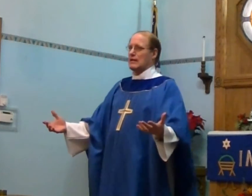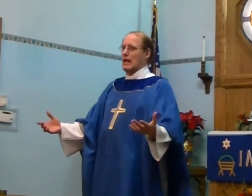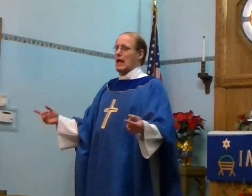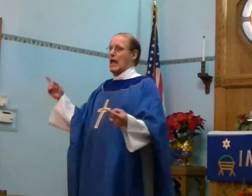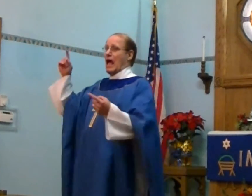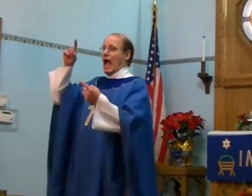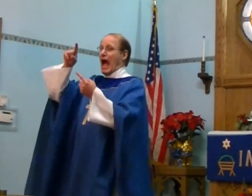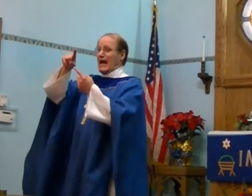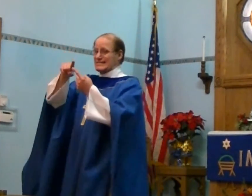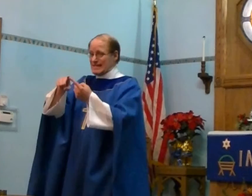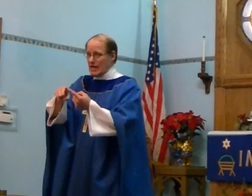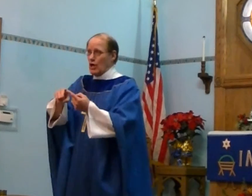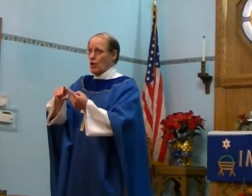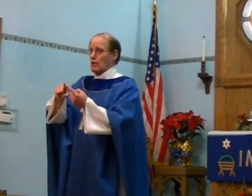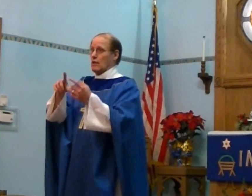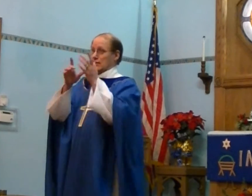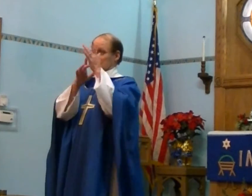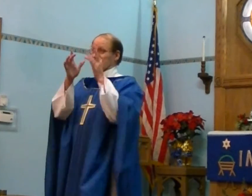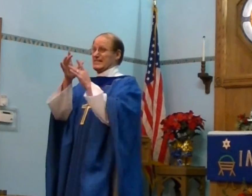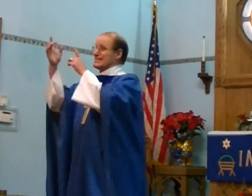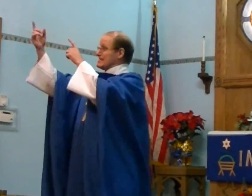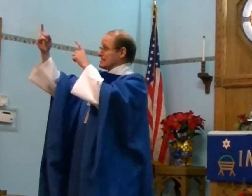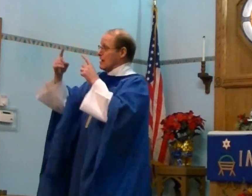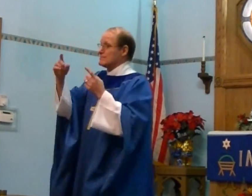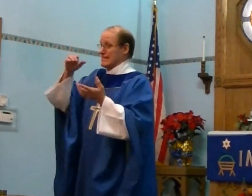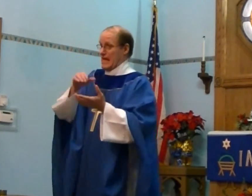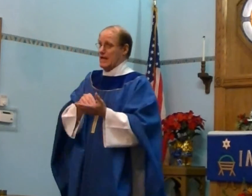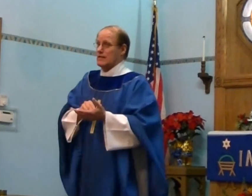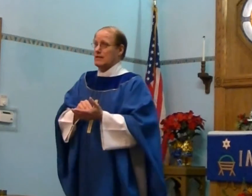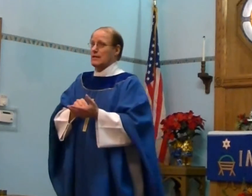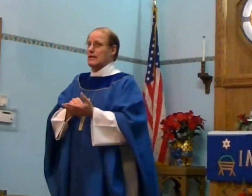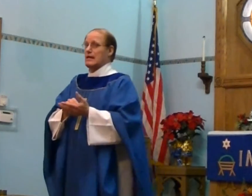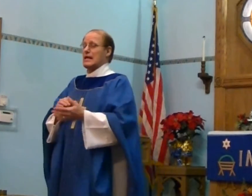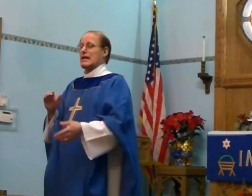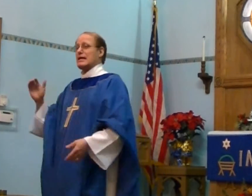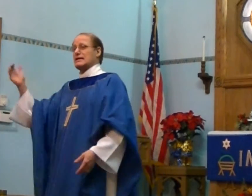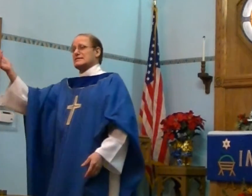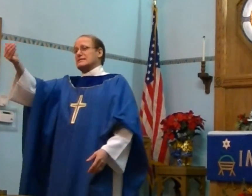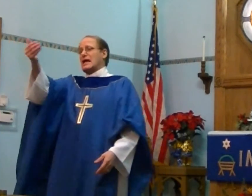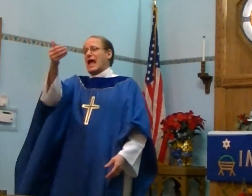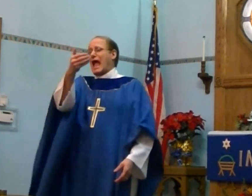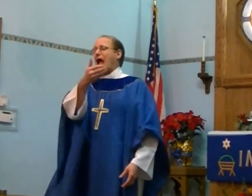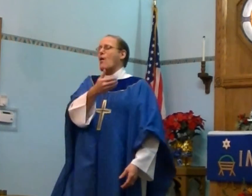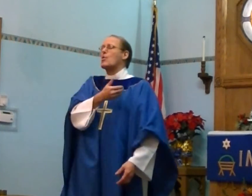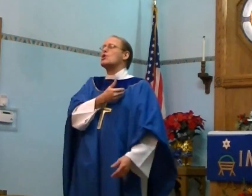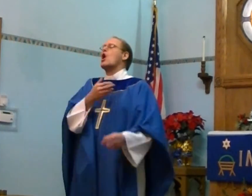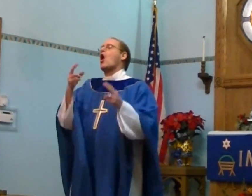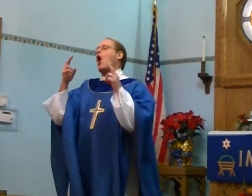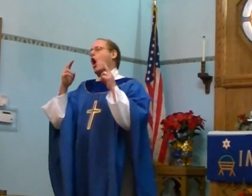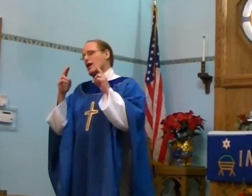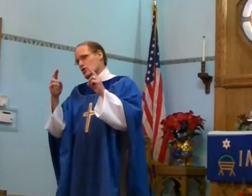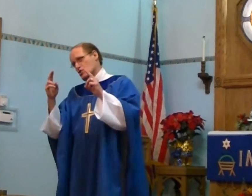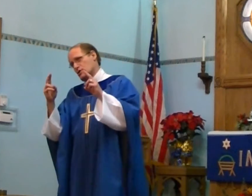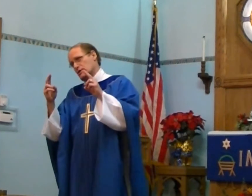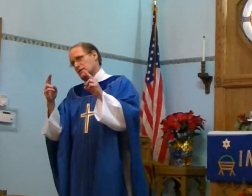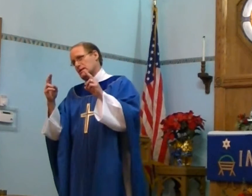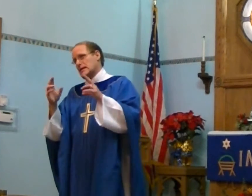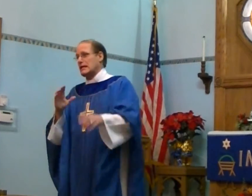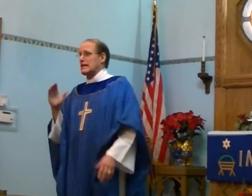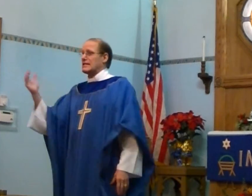until Jesus comes again it is our honor it